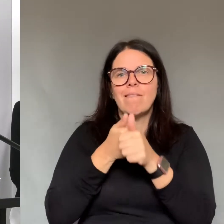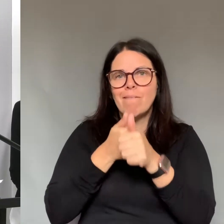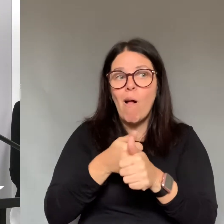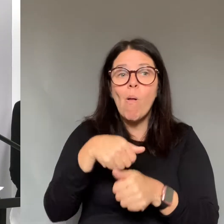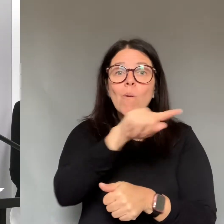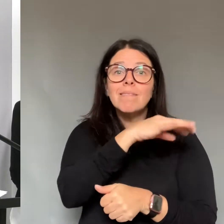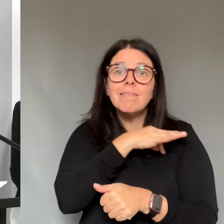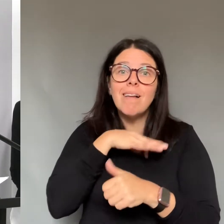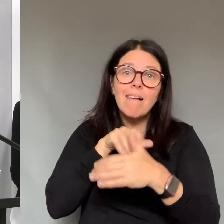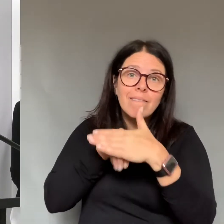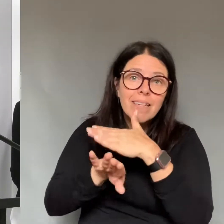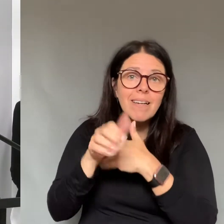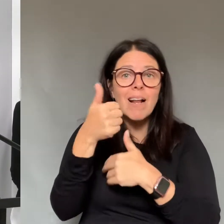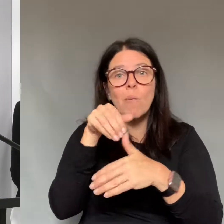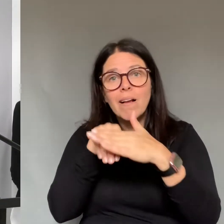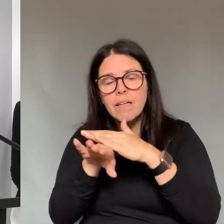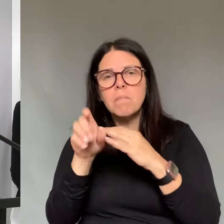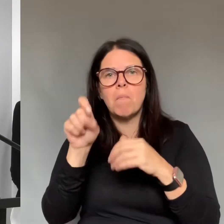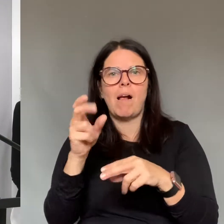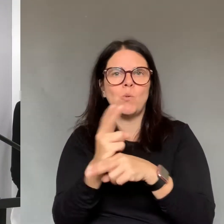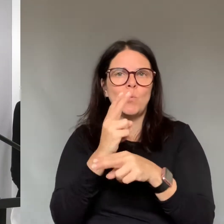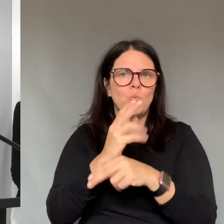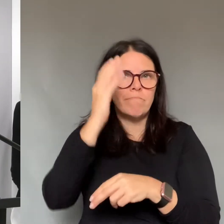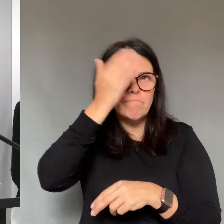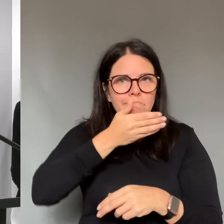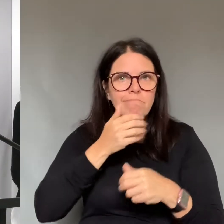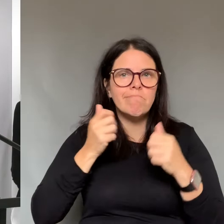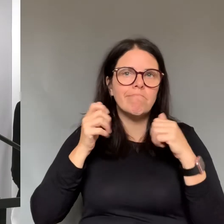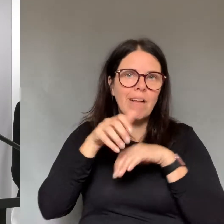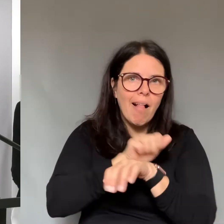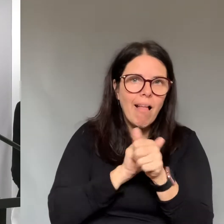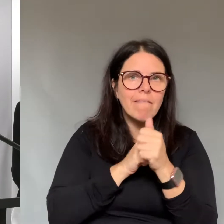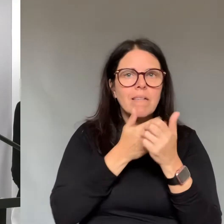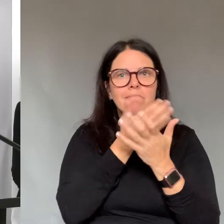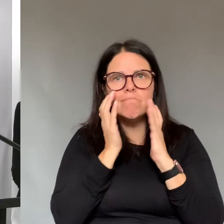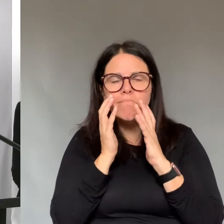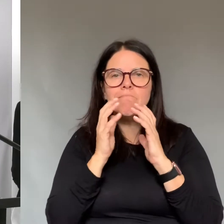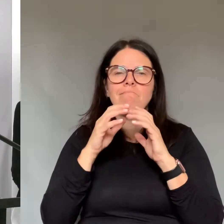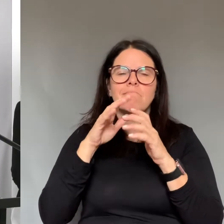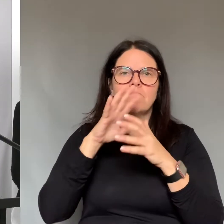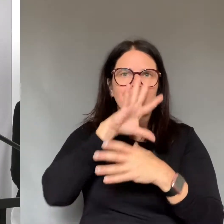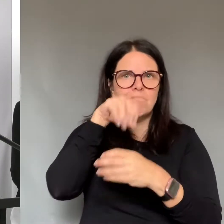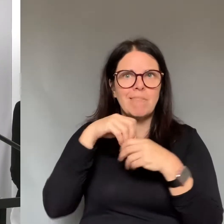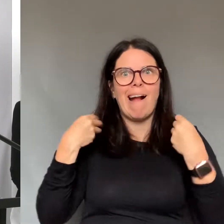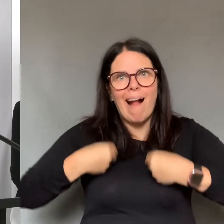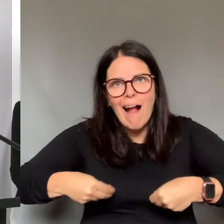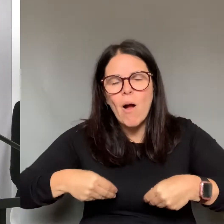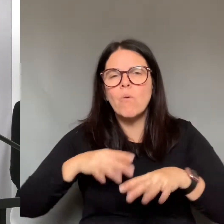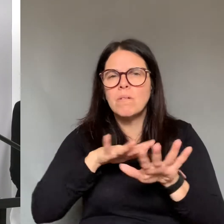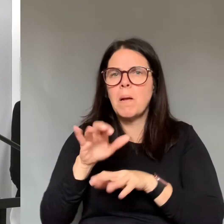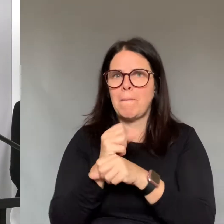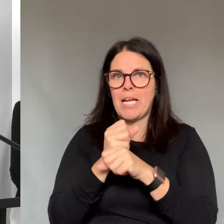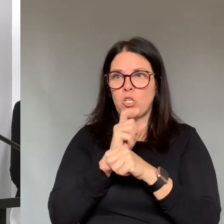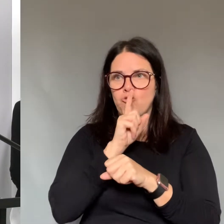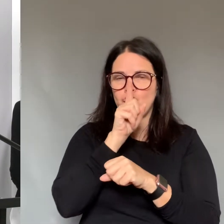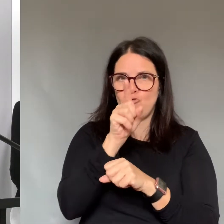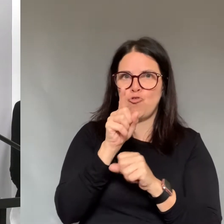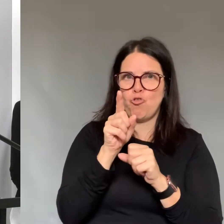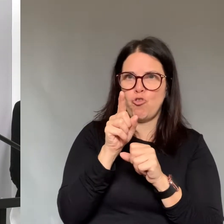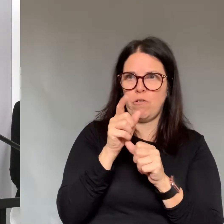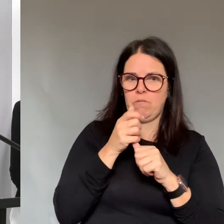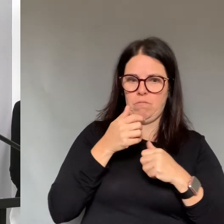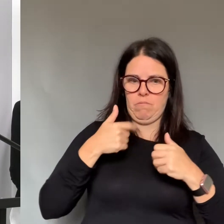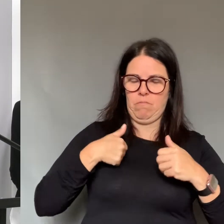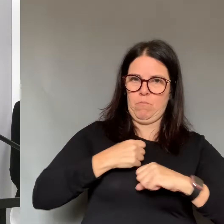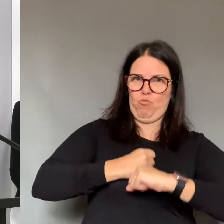Hi. I am wondering, now that we have one patient in hospital, how does that change things at all in terms of